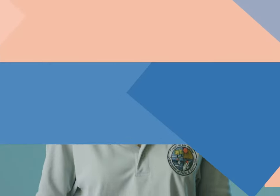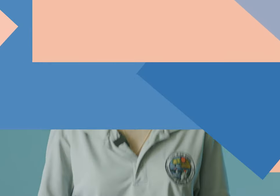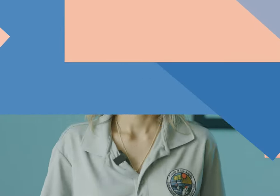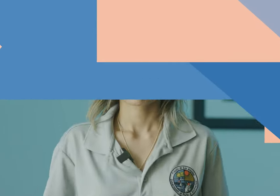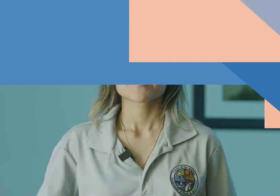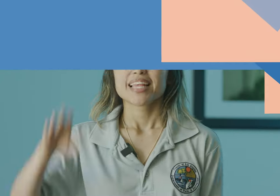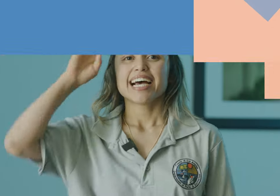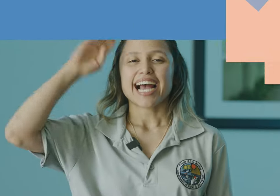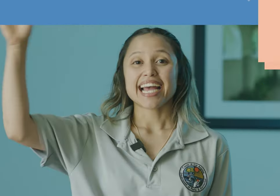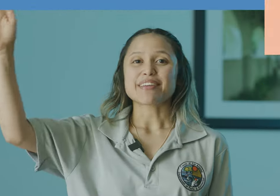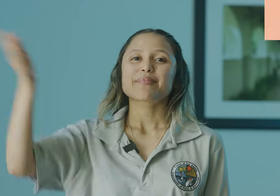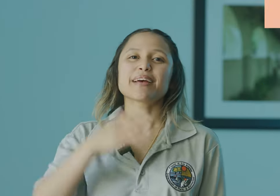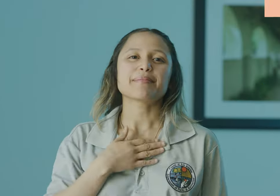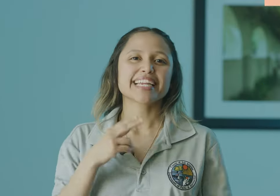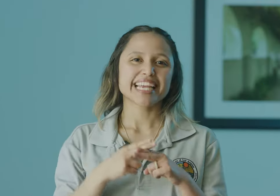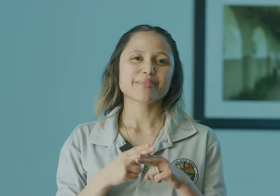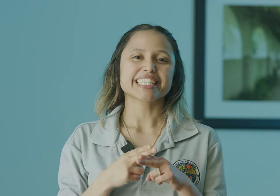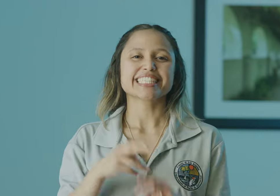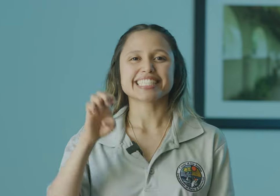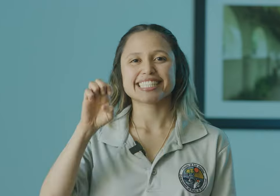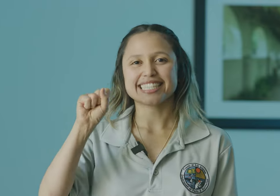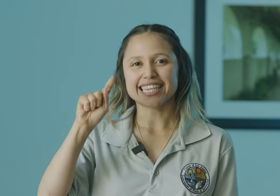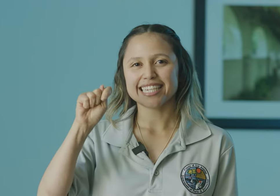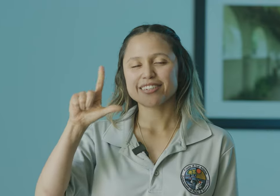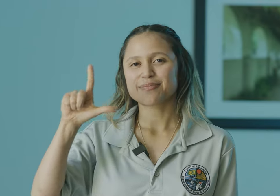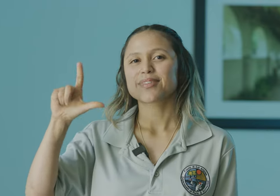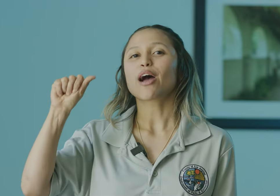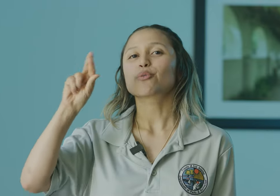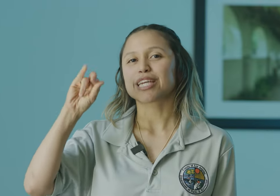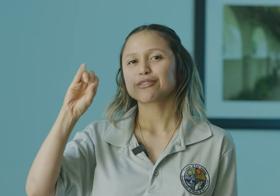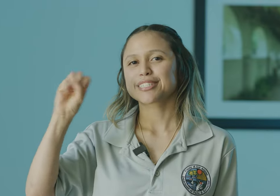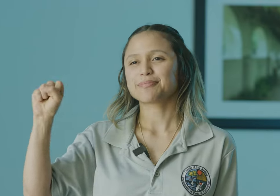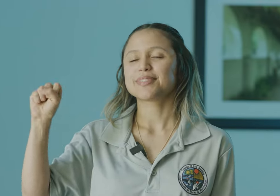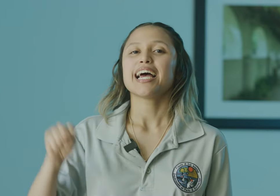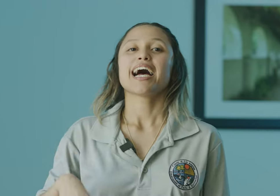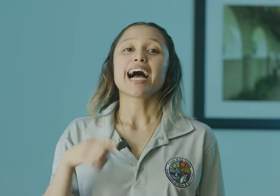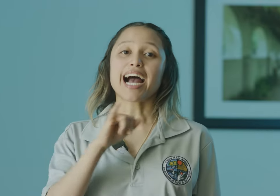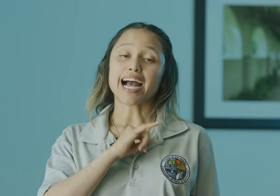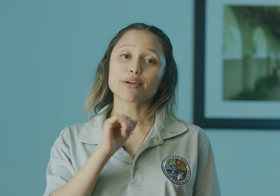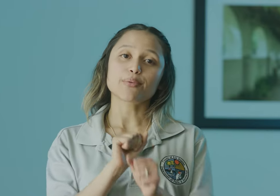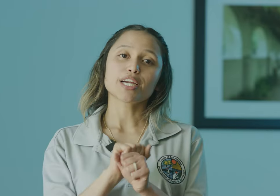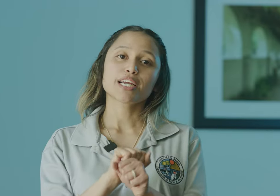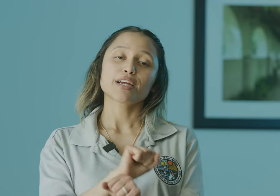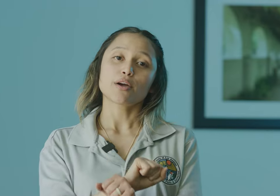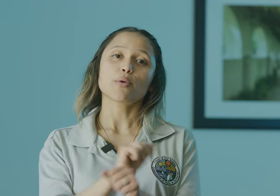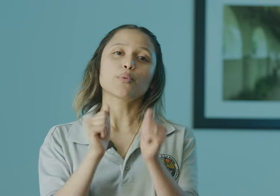Hi, my name is Estella Rios. I work with